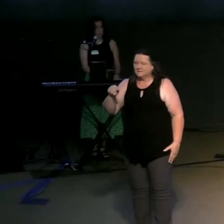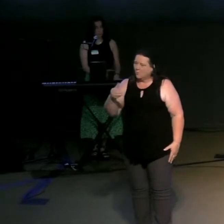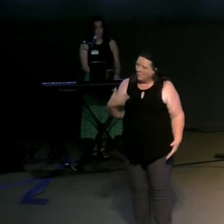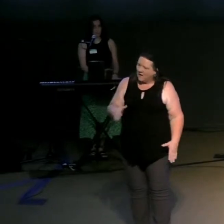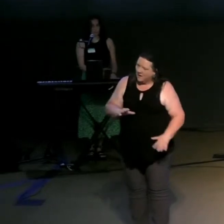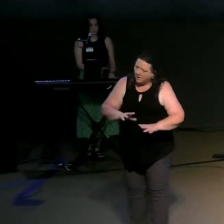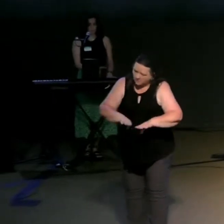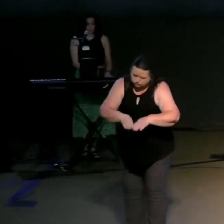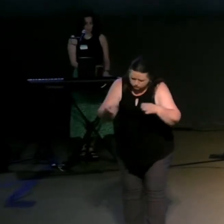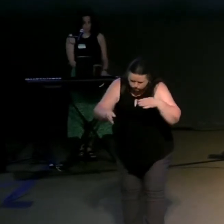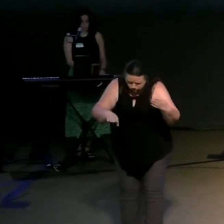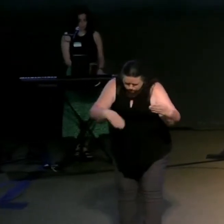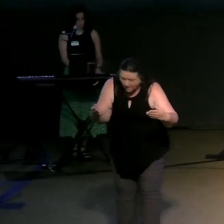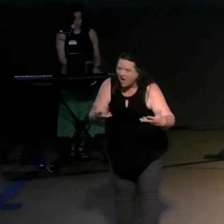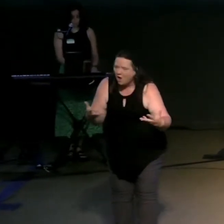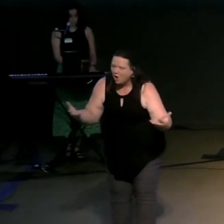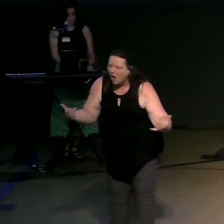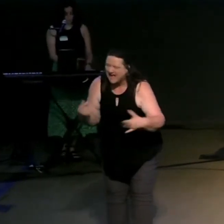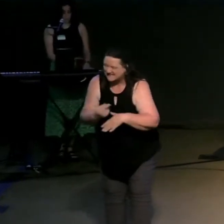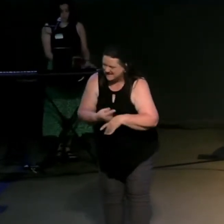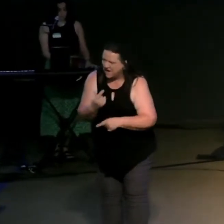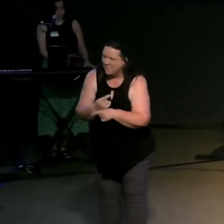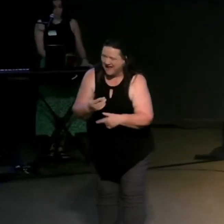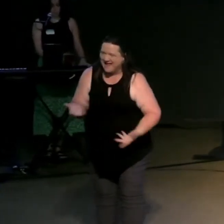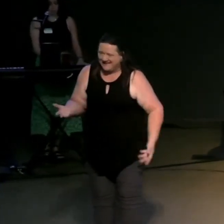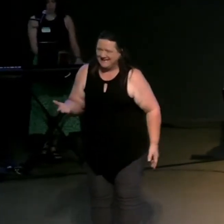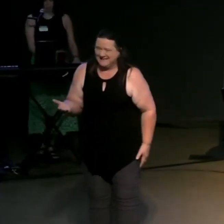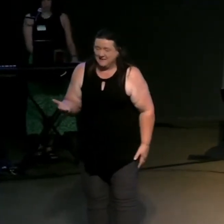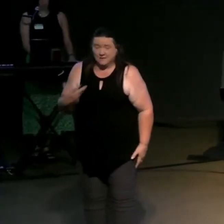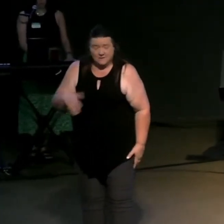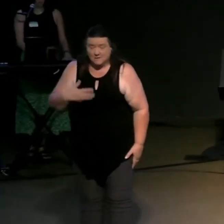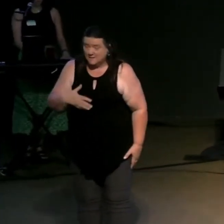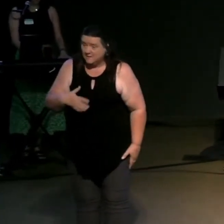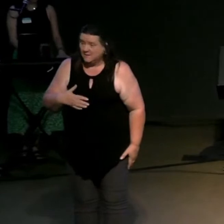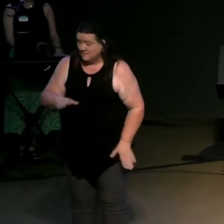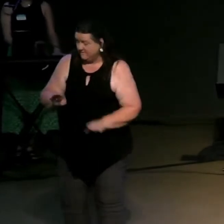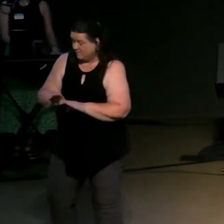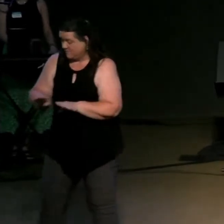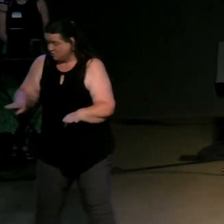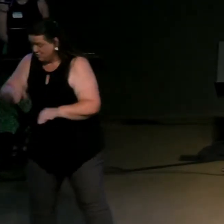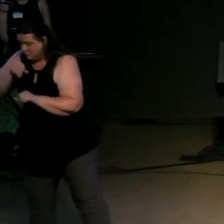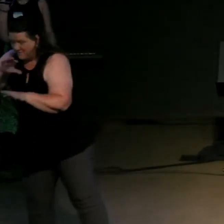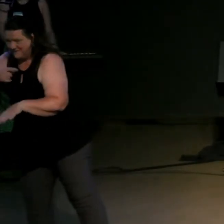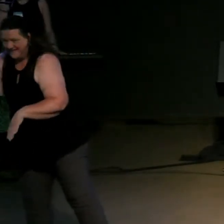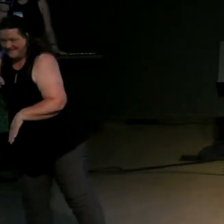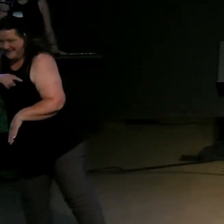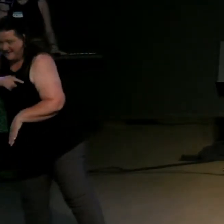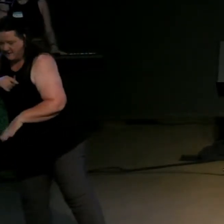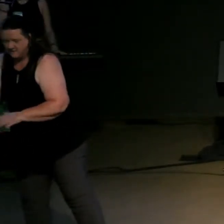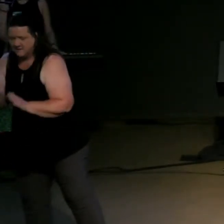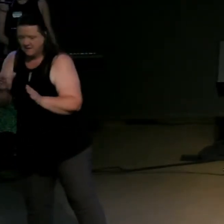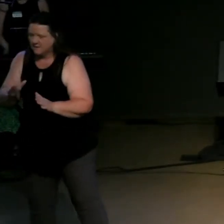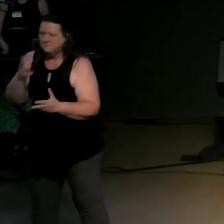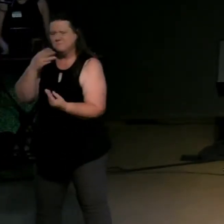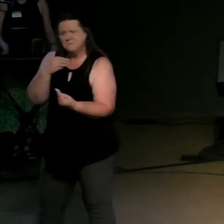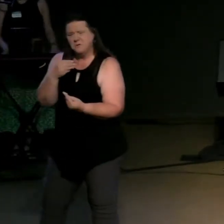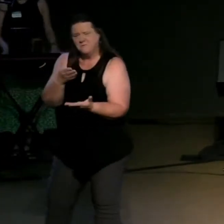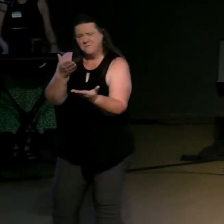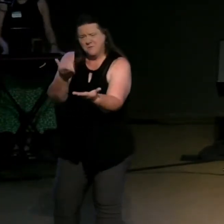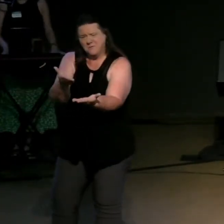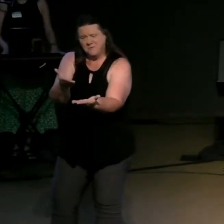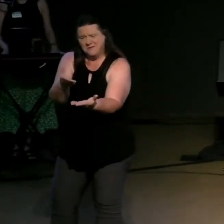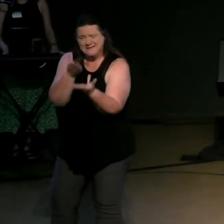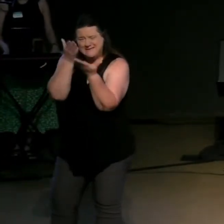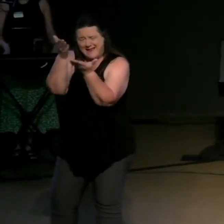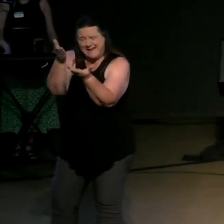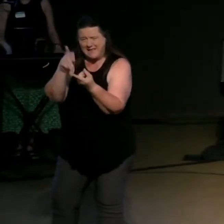lot this morning from our children blessing us with a beautiful baby that we dedicated to the